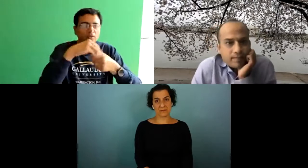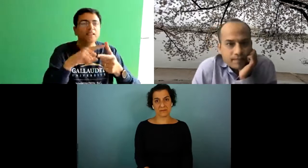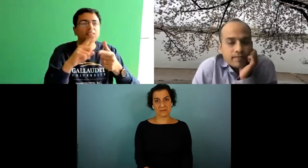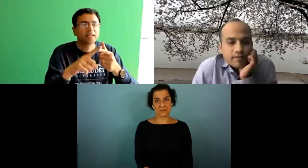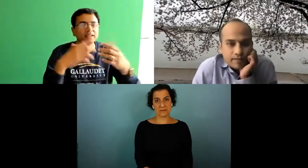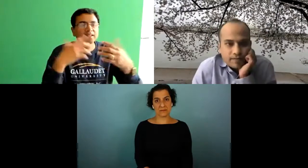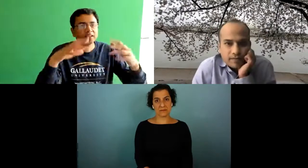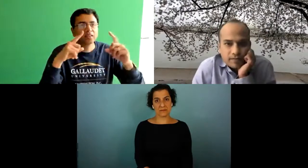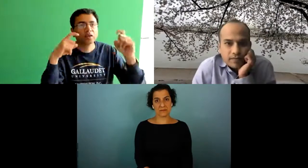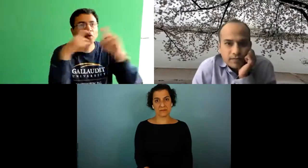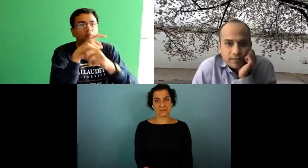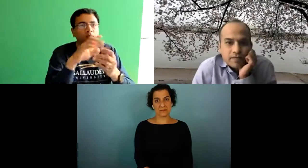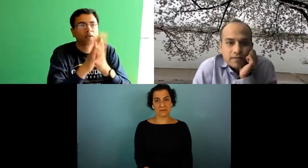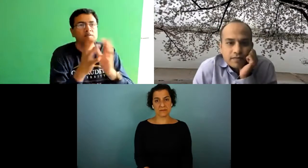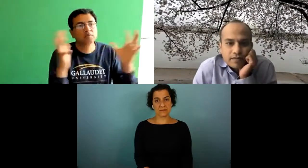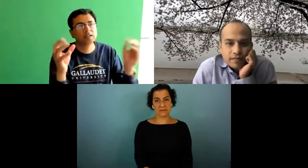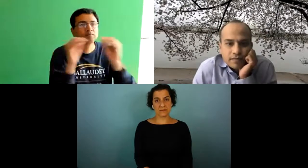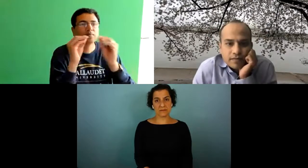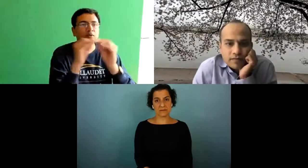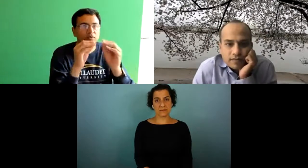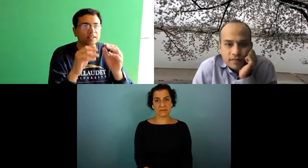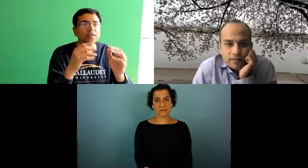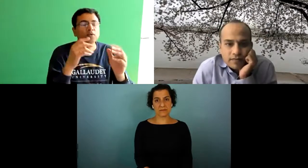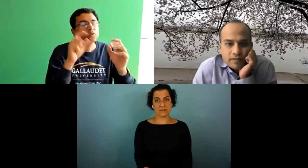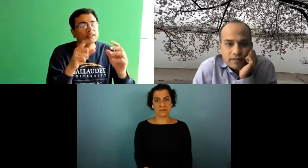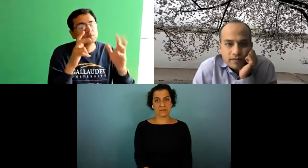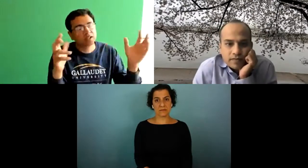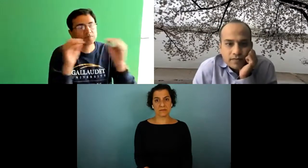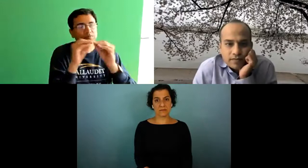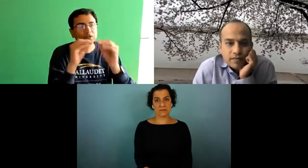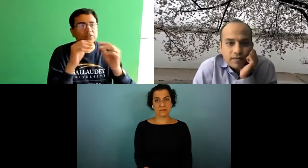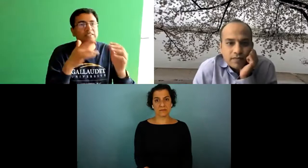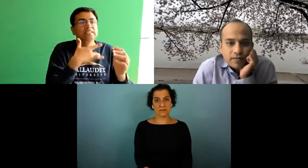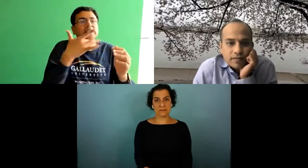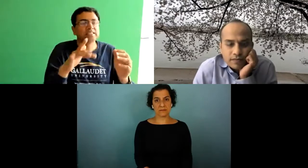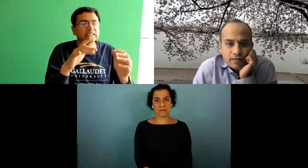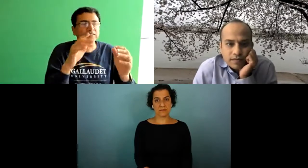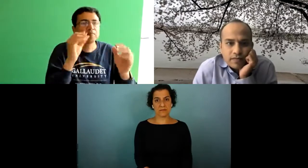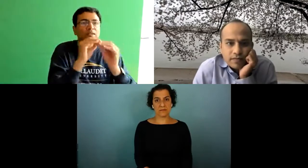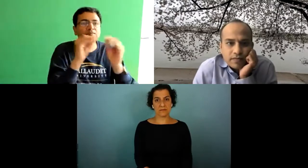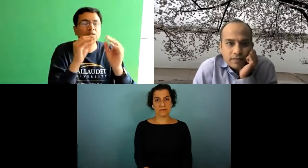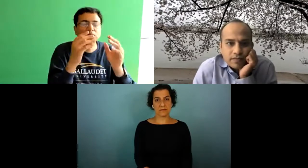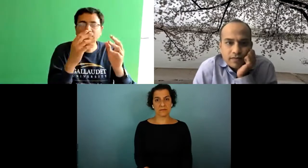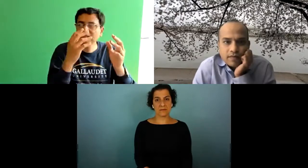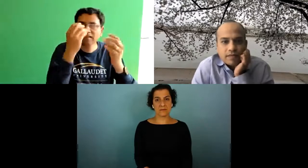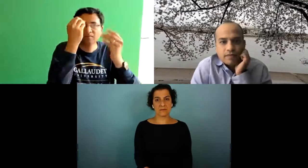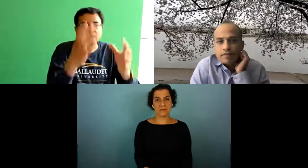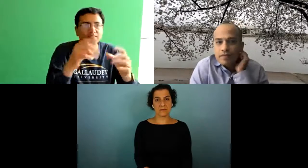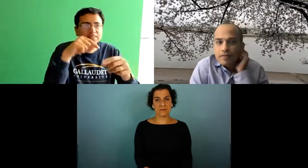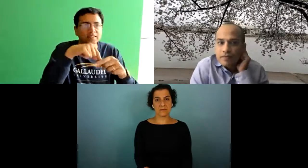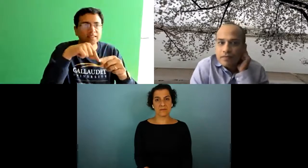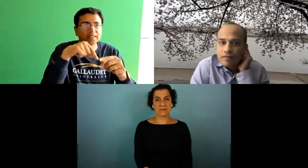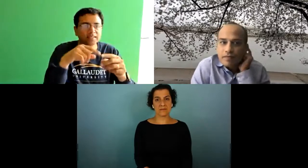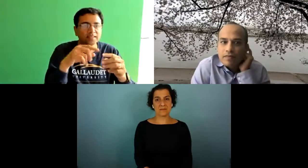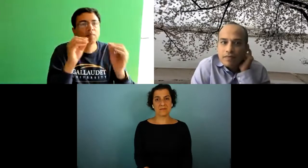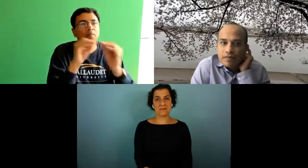context those things are involved and then the complexities become magnified and then you need much more